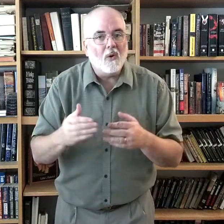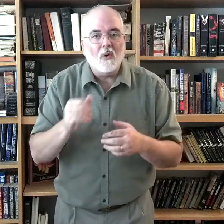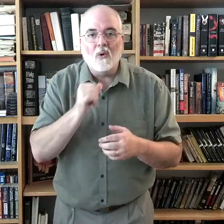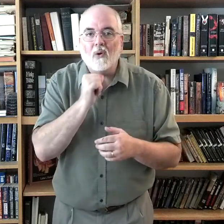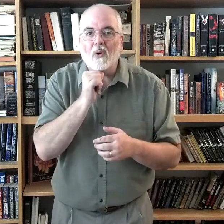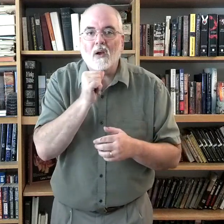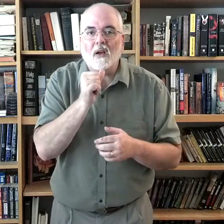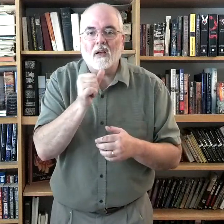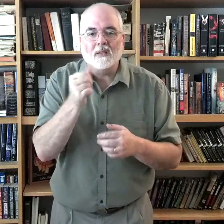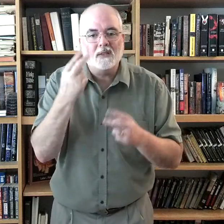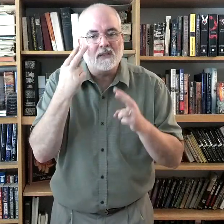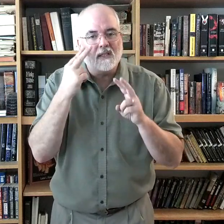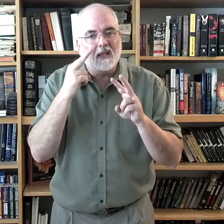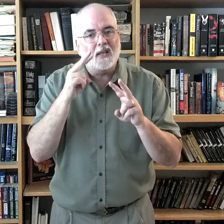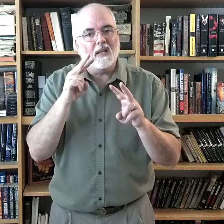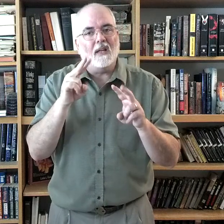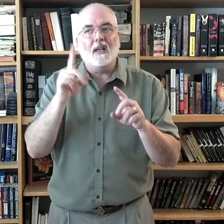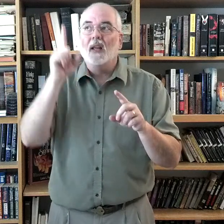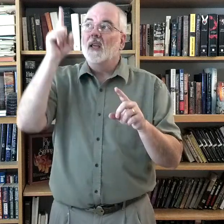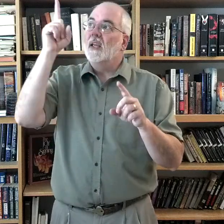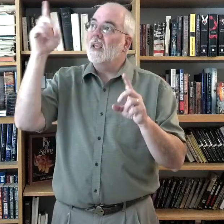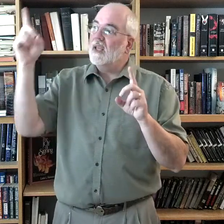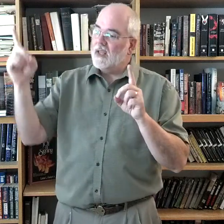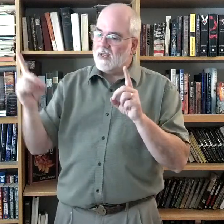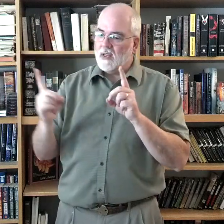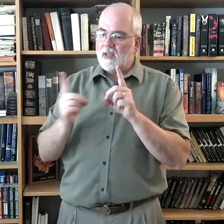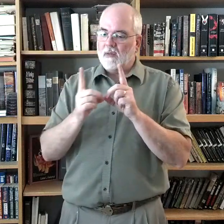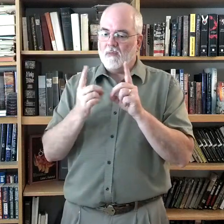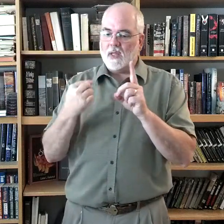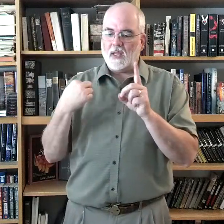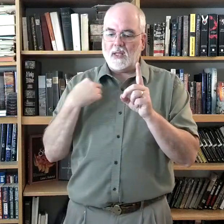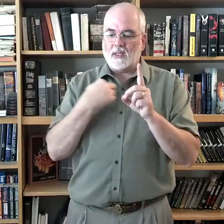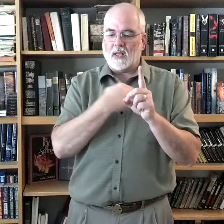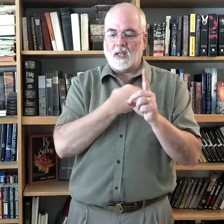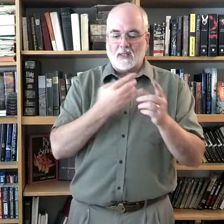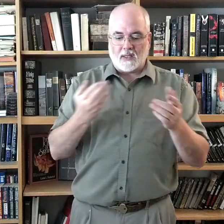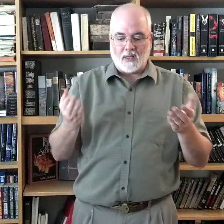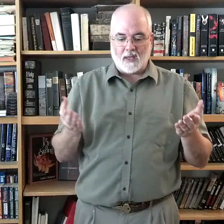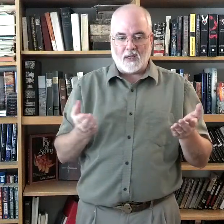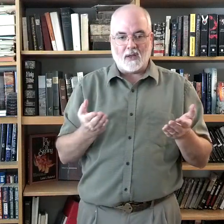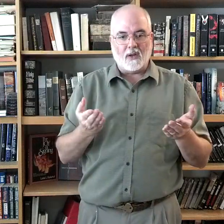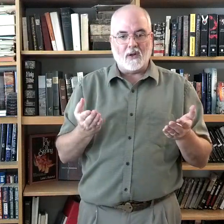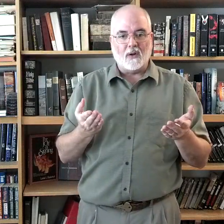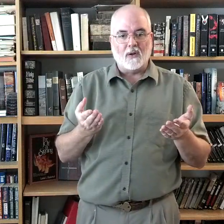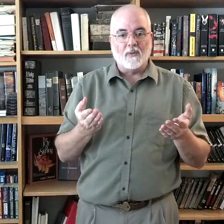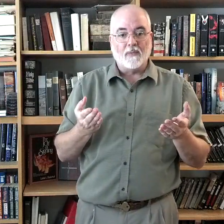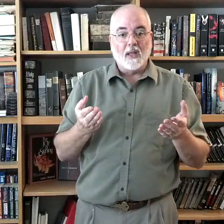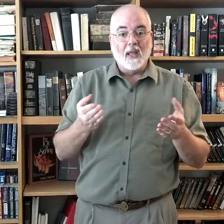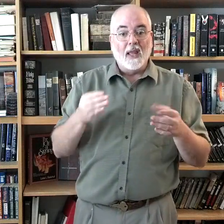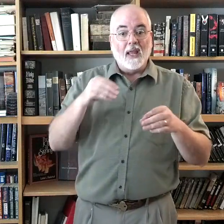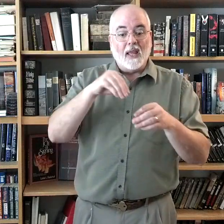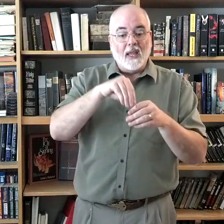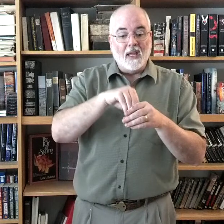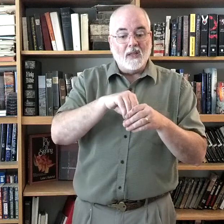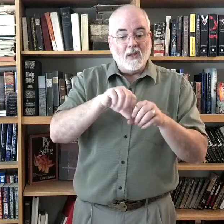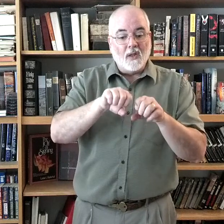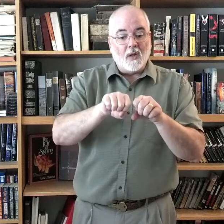unseen, He meets us here, in the